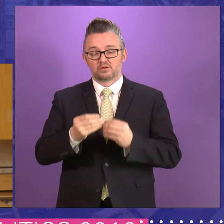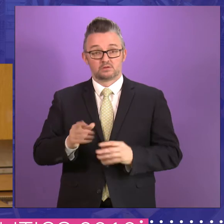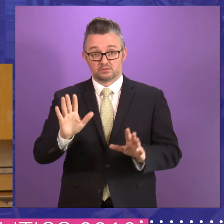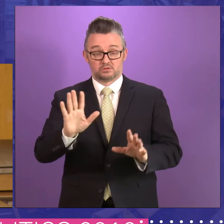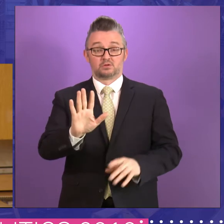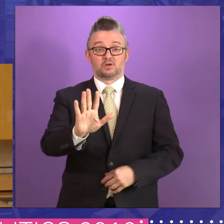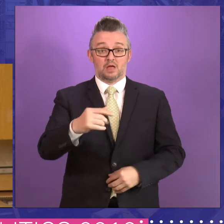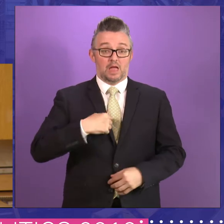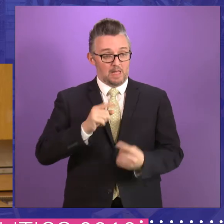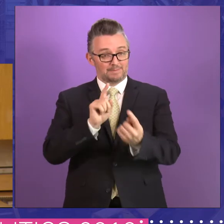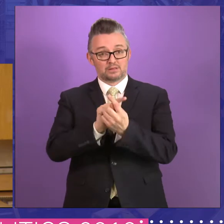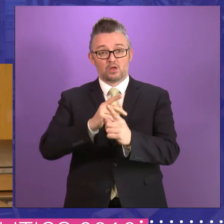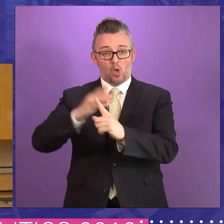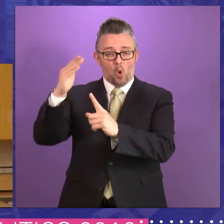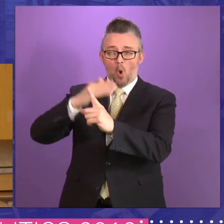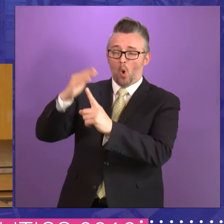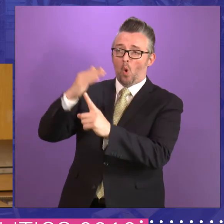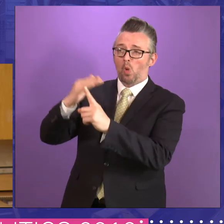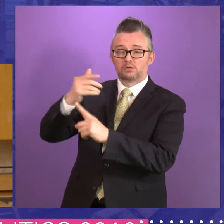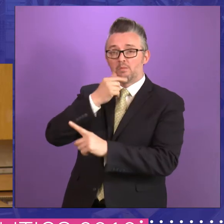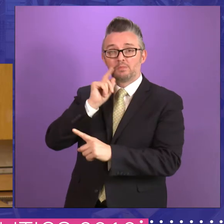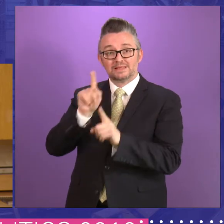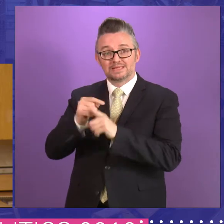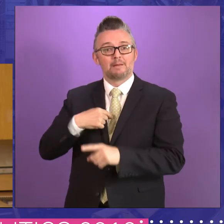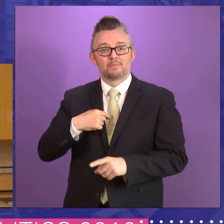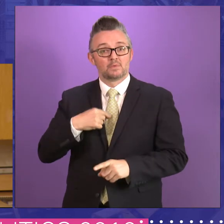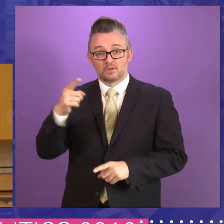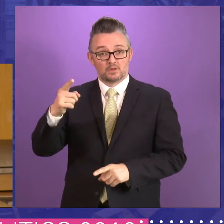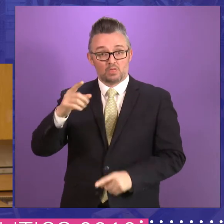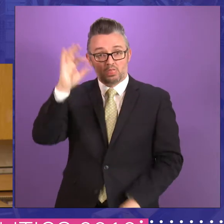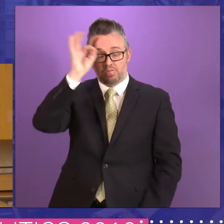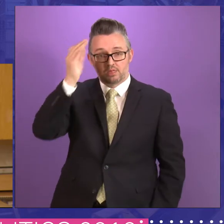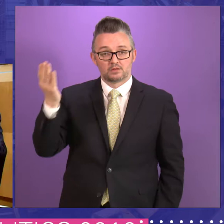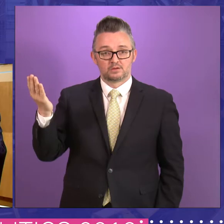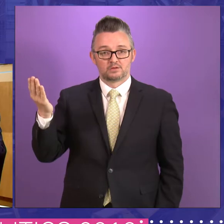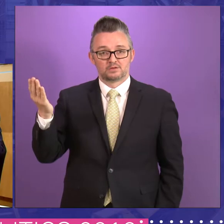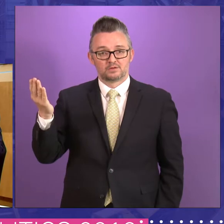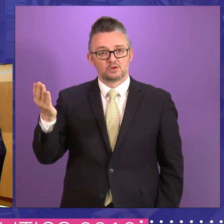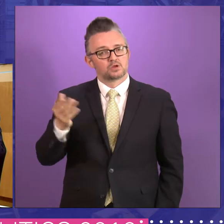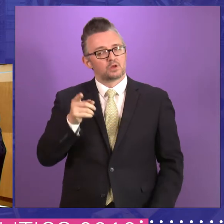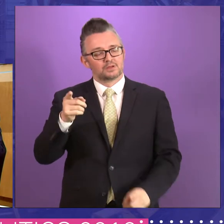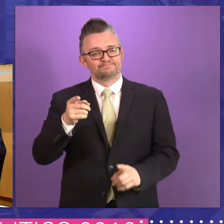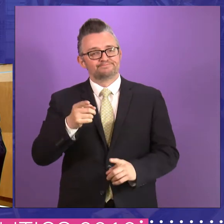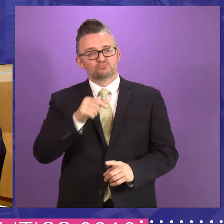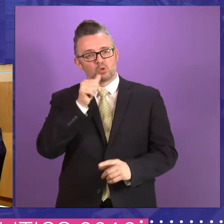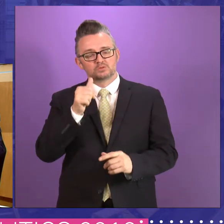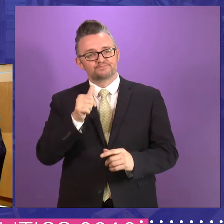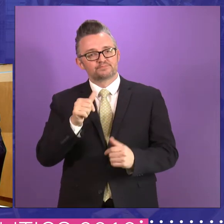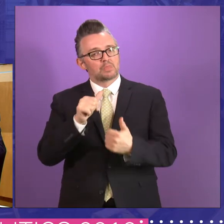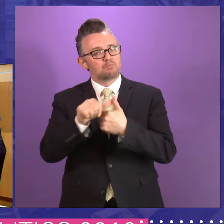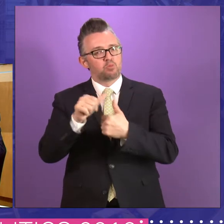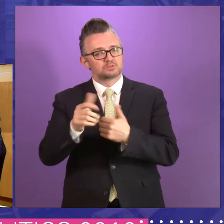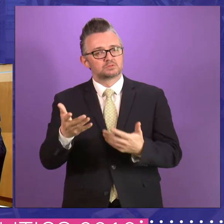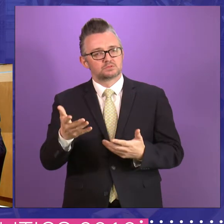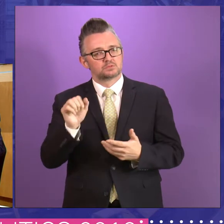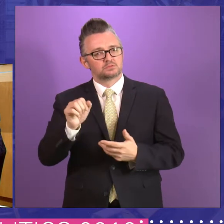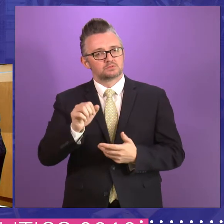people as old as I am and they've maybe not evolved either. So I think that, uh, that position is not sustainable, not tenable.